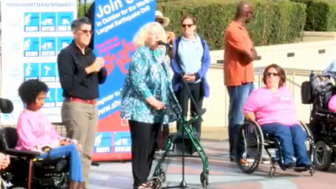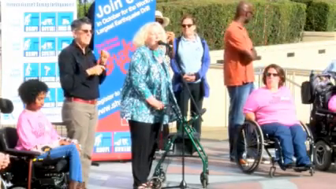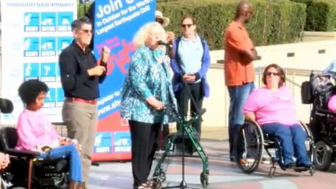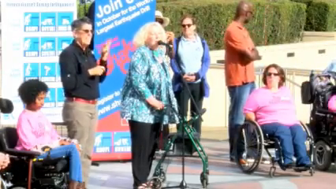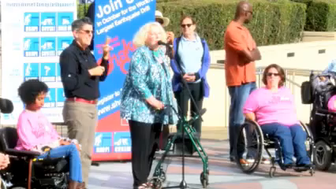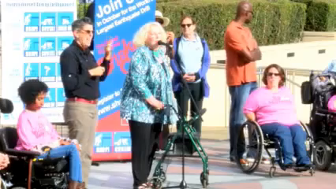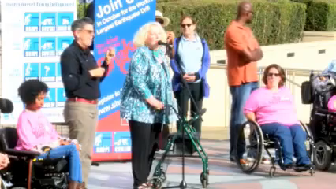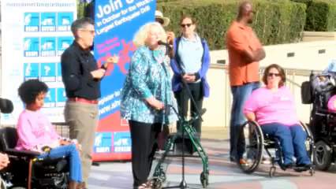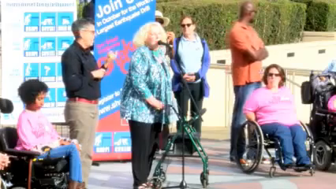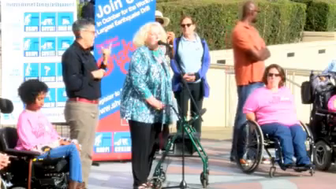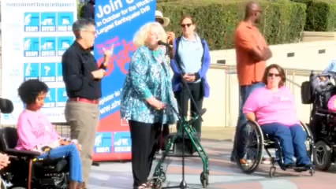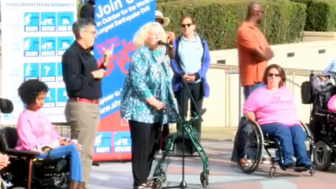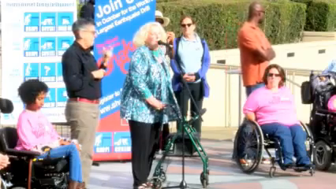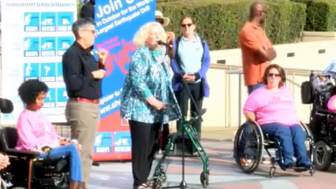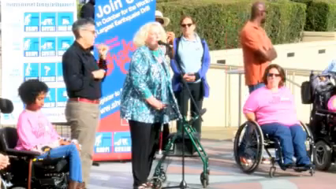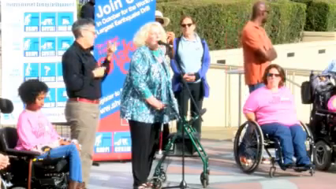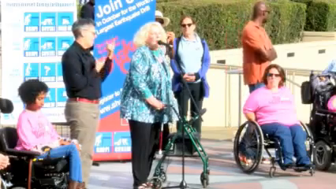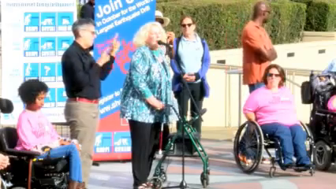it.